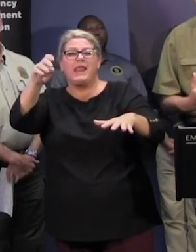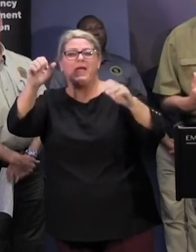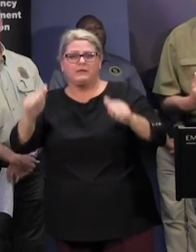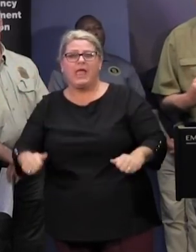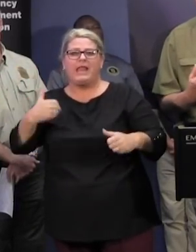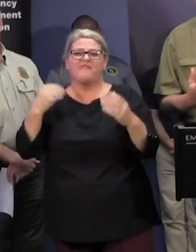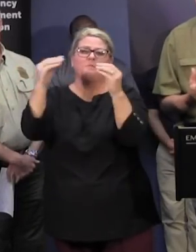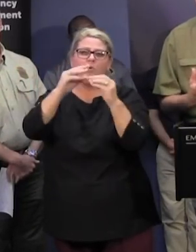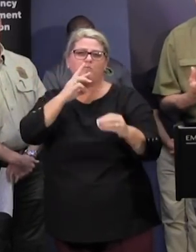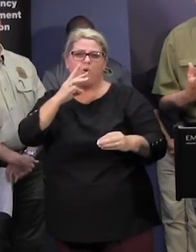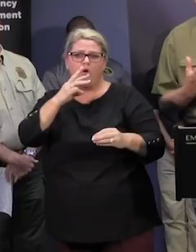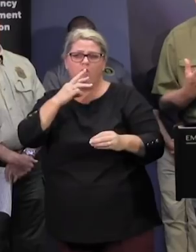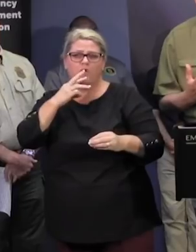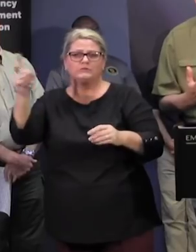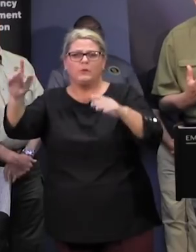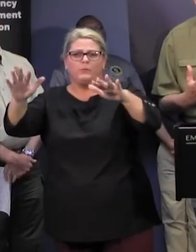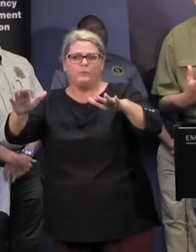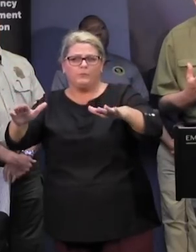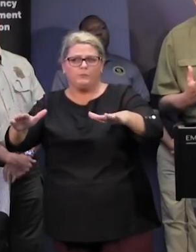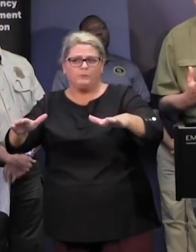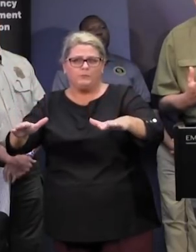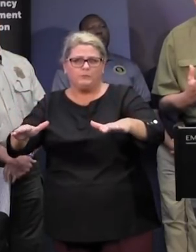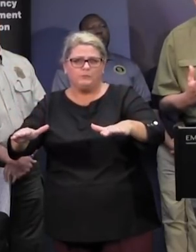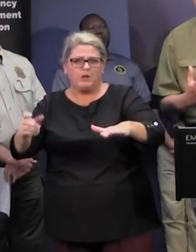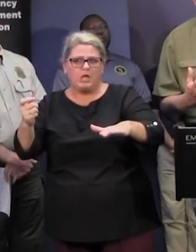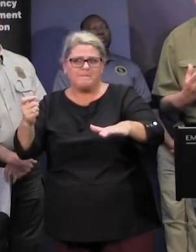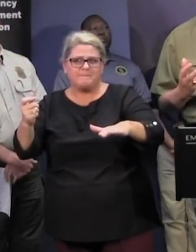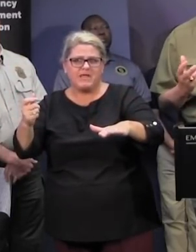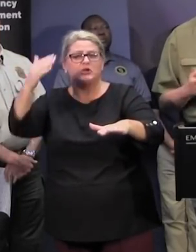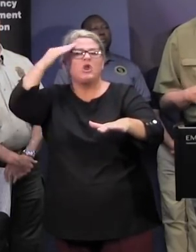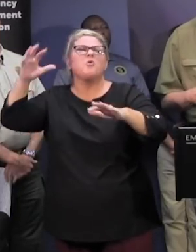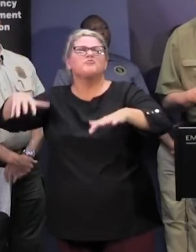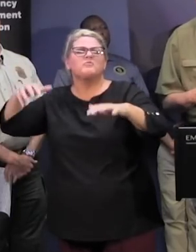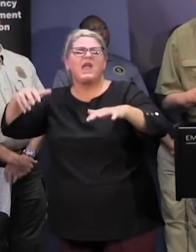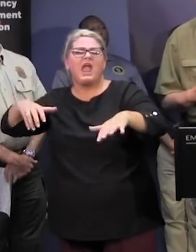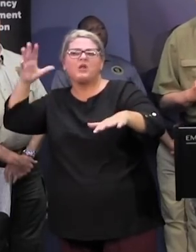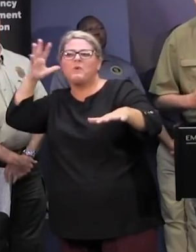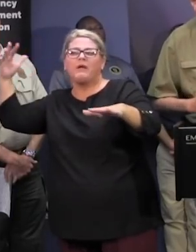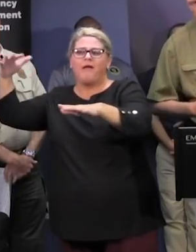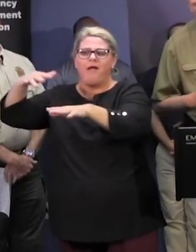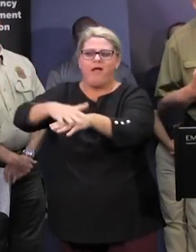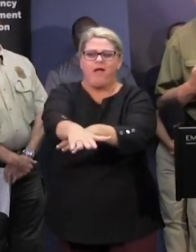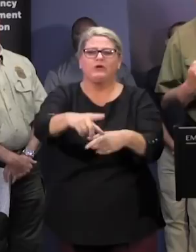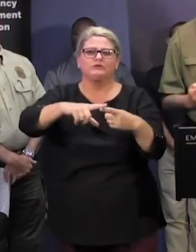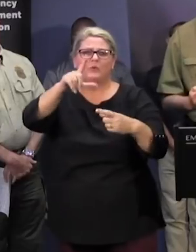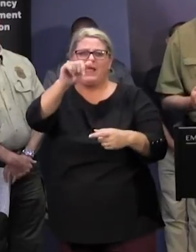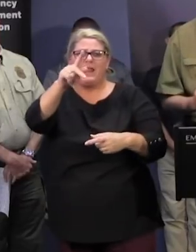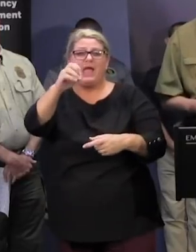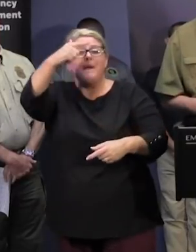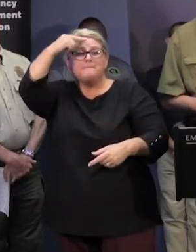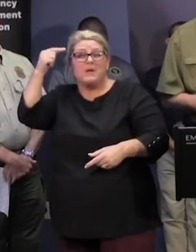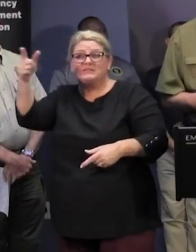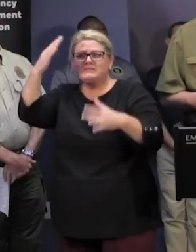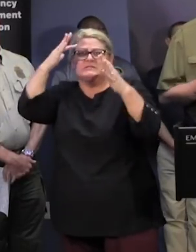um they were holding area for for rain water that was run off that would go into those lakes and because they were very proactive